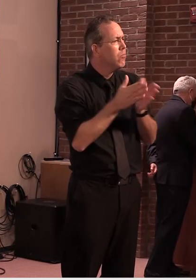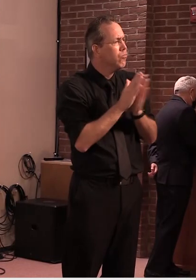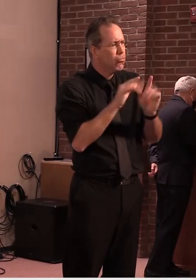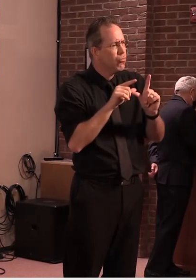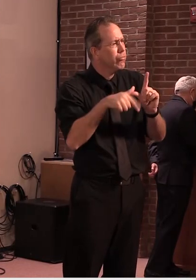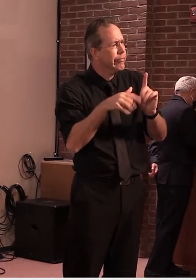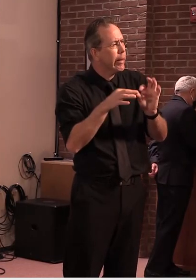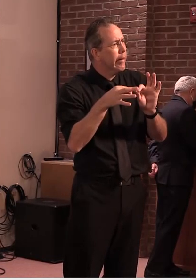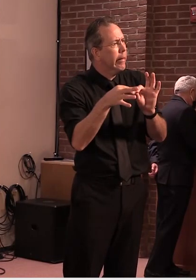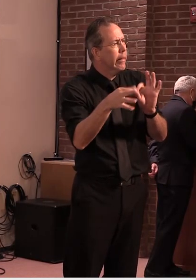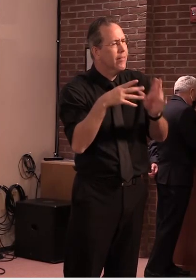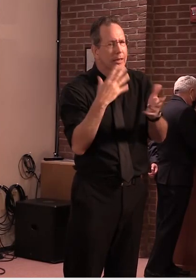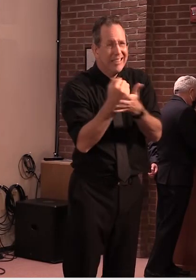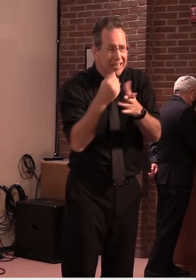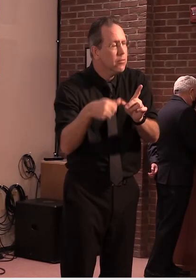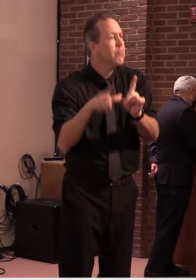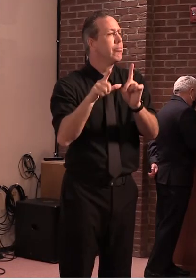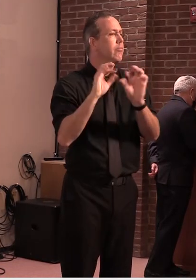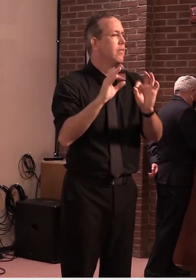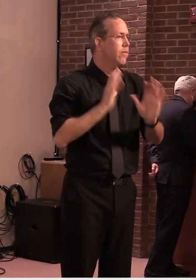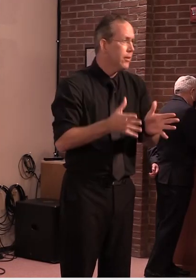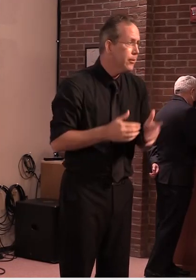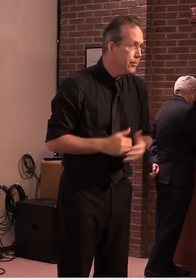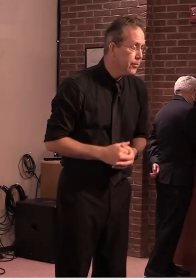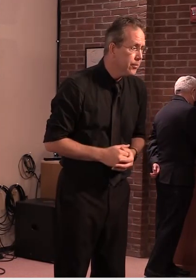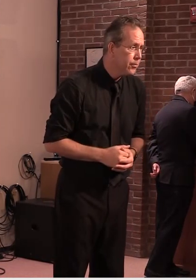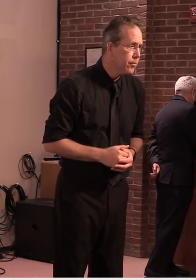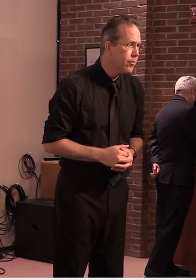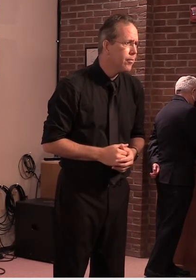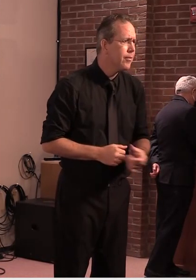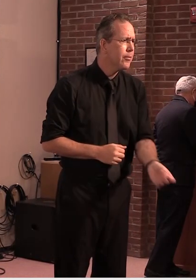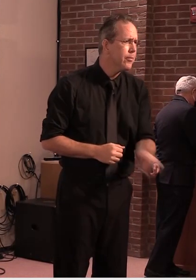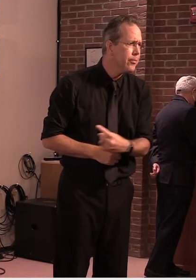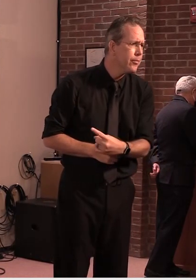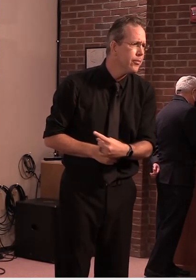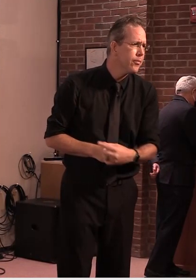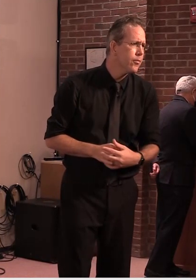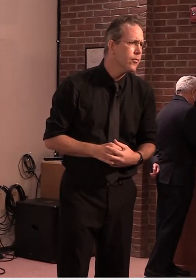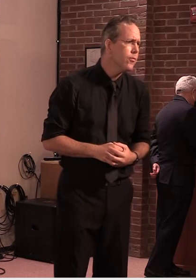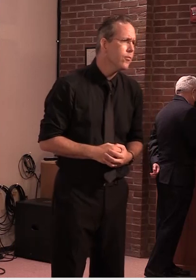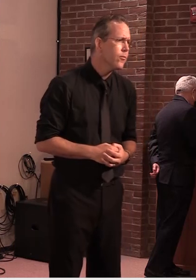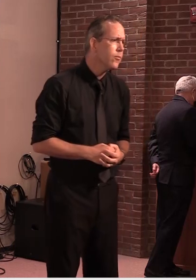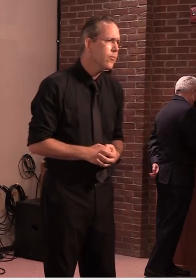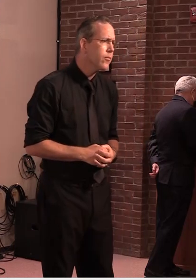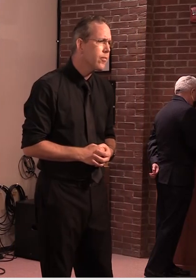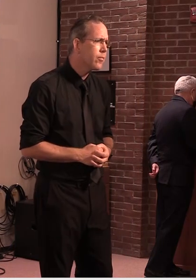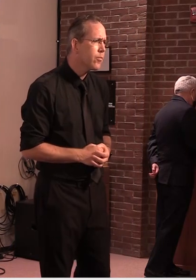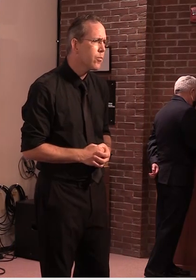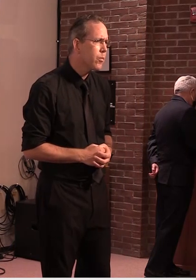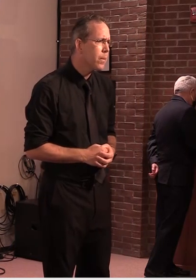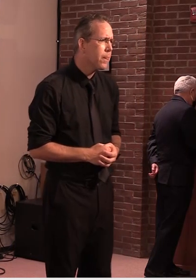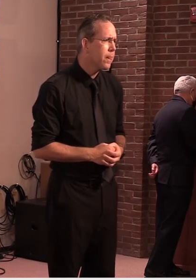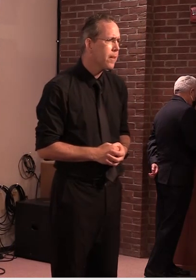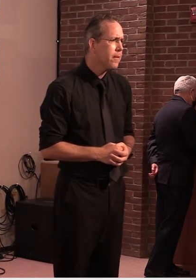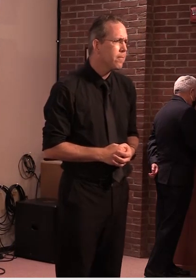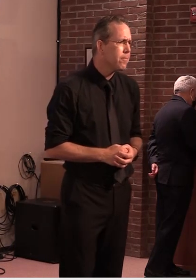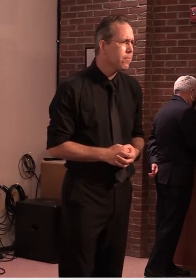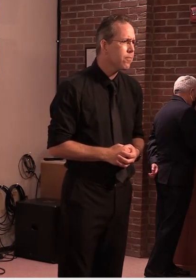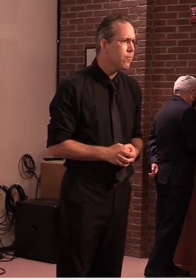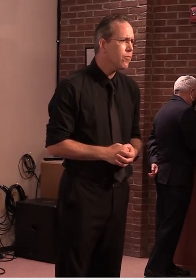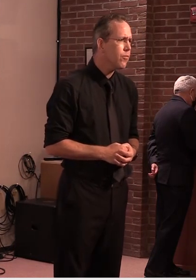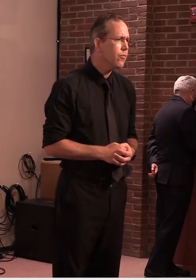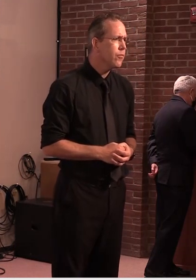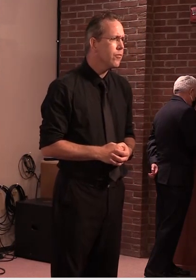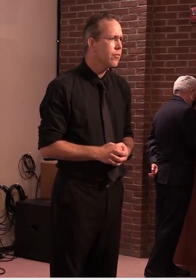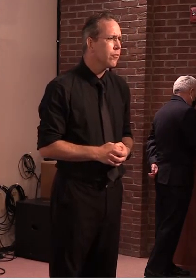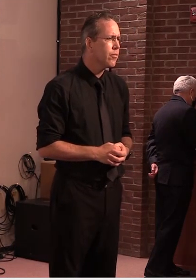is there something specific about the dmv and safety wise that's holding you all back from opening it up as compared to businesses